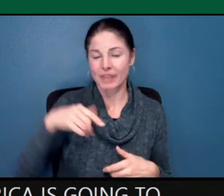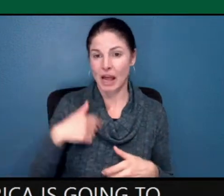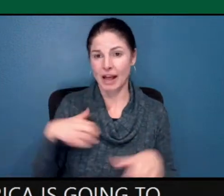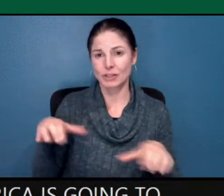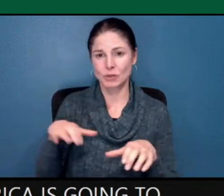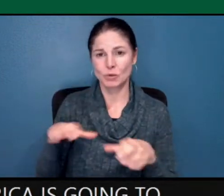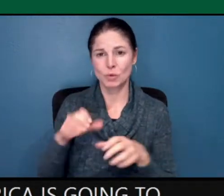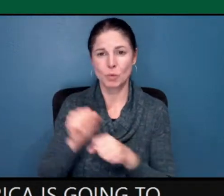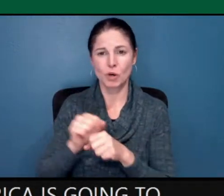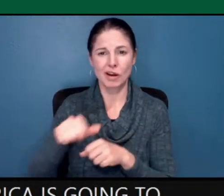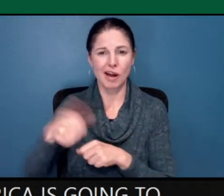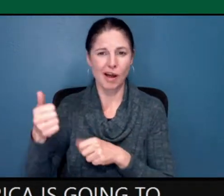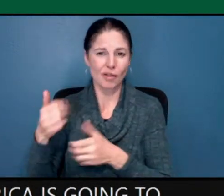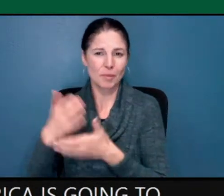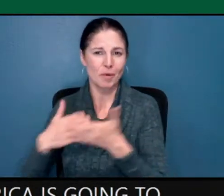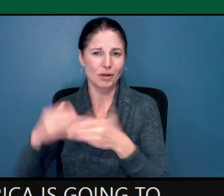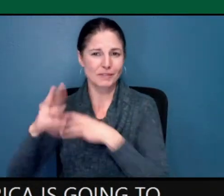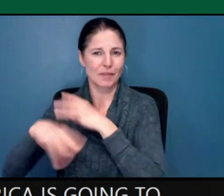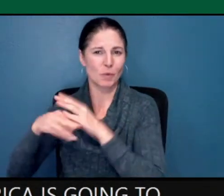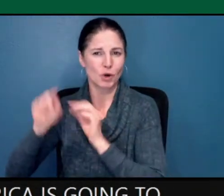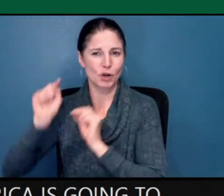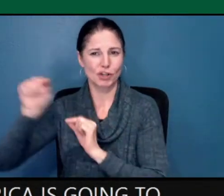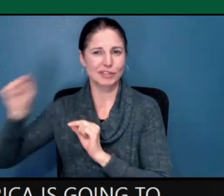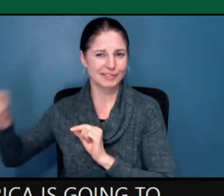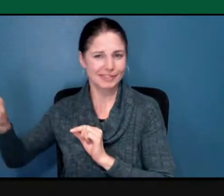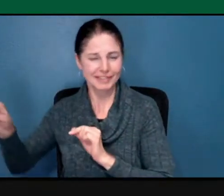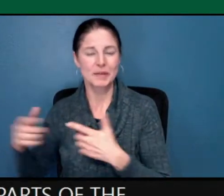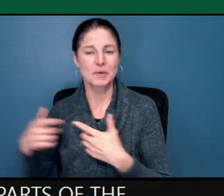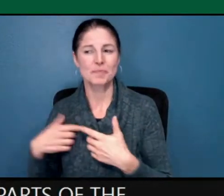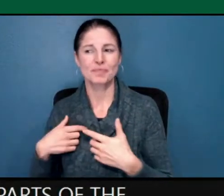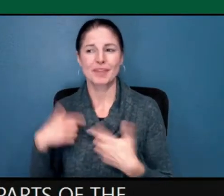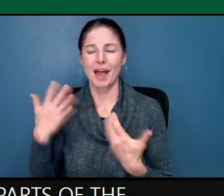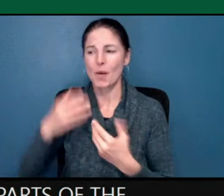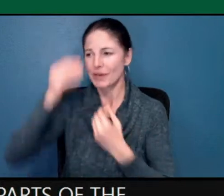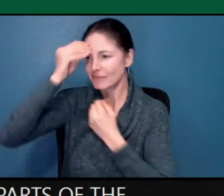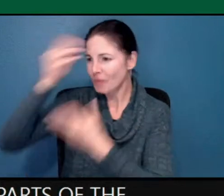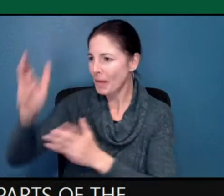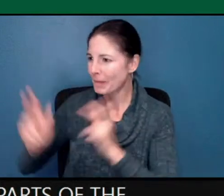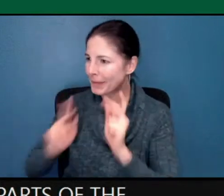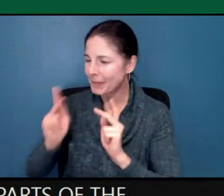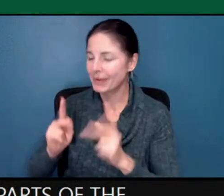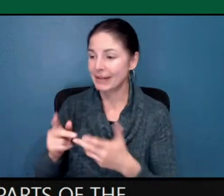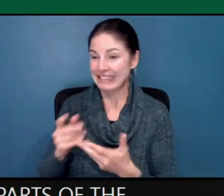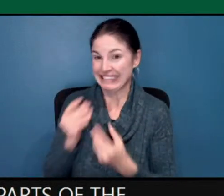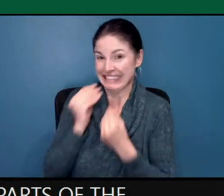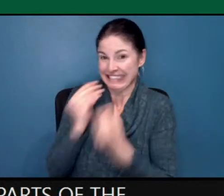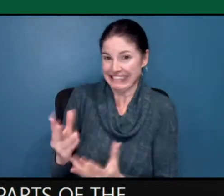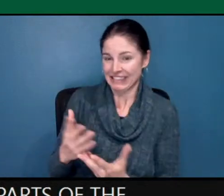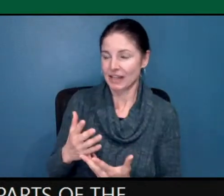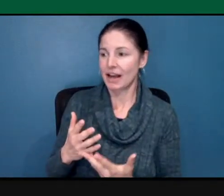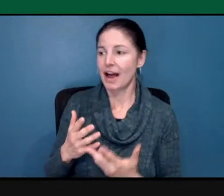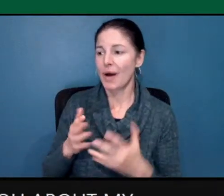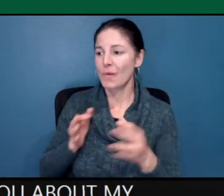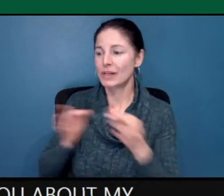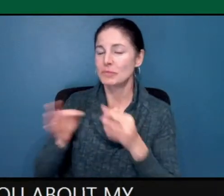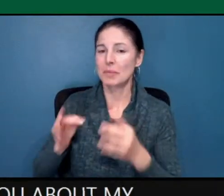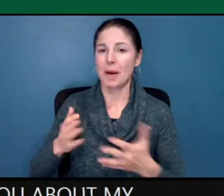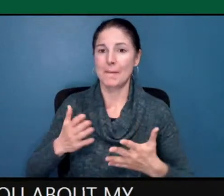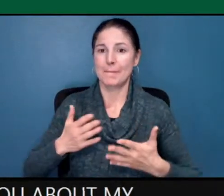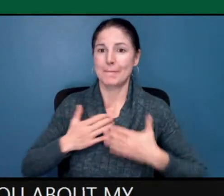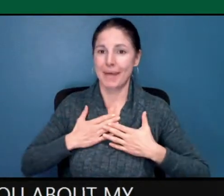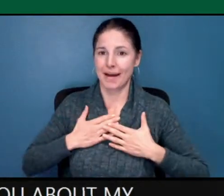say to people, I'm going to tell you about my America. I don't want you to get the wrong impression.